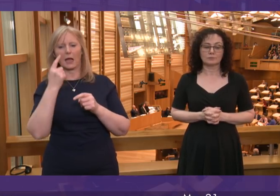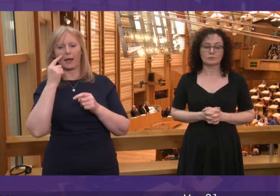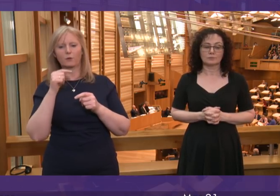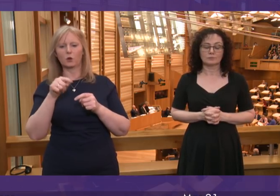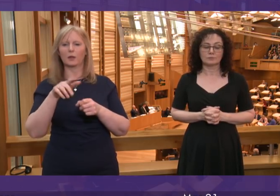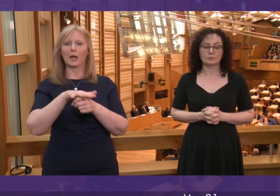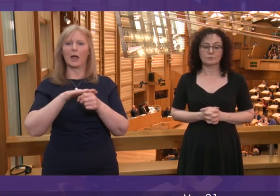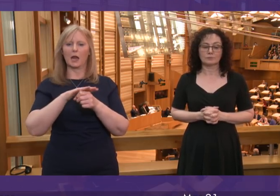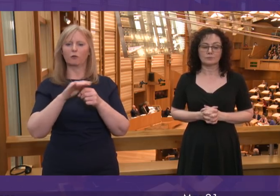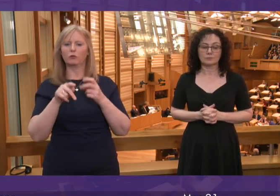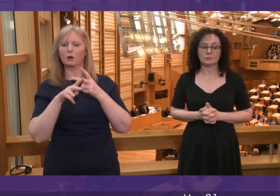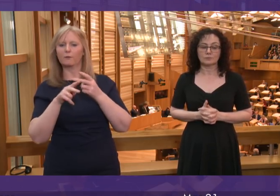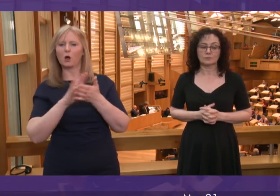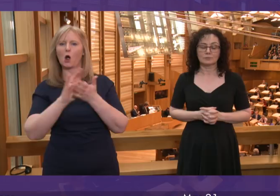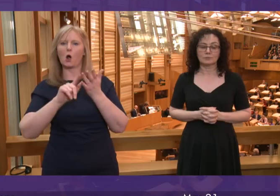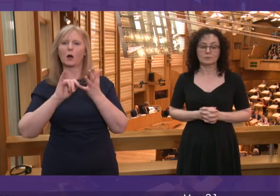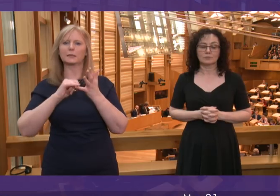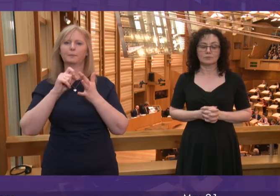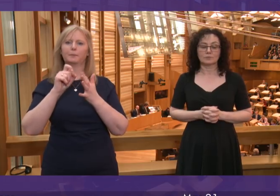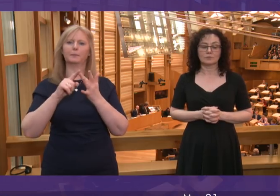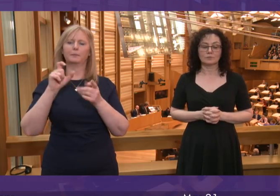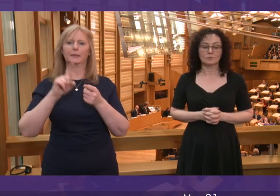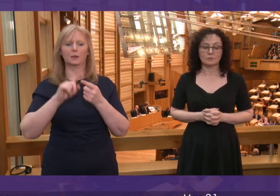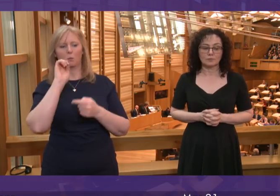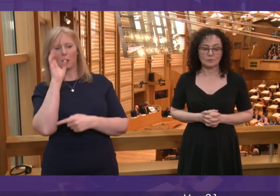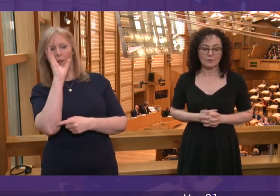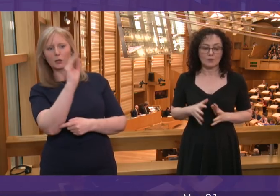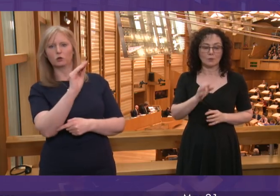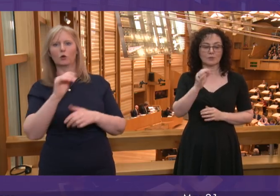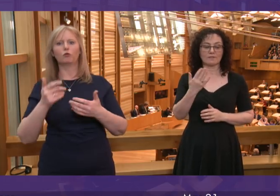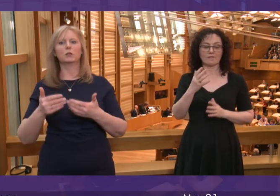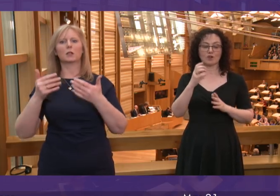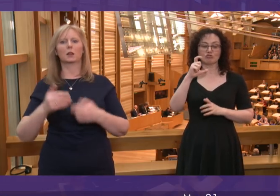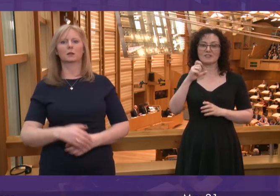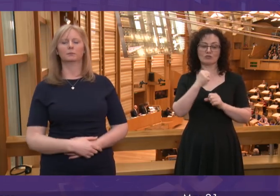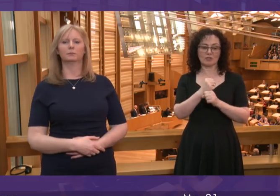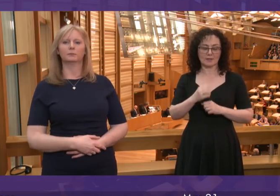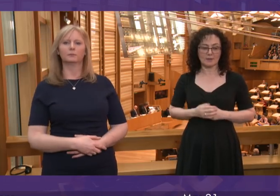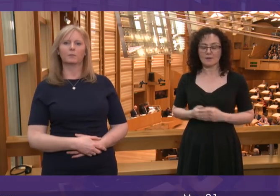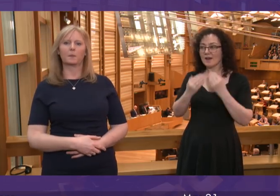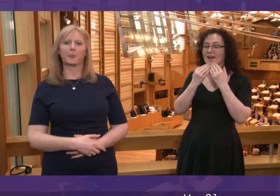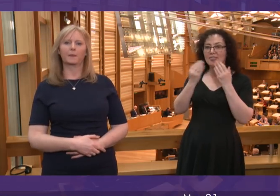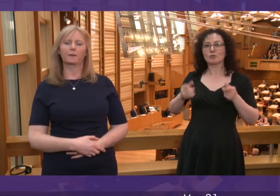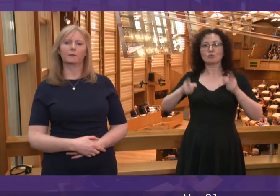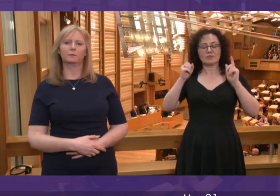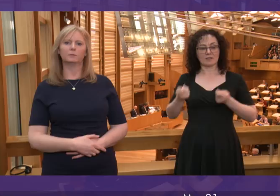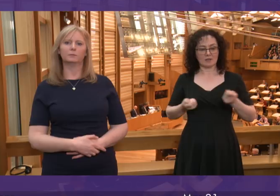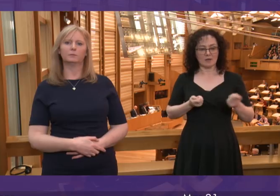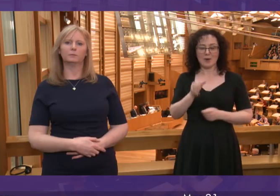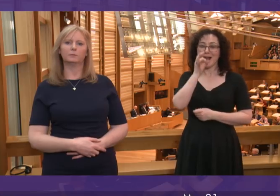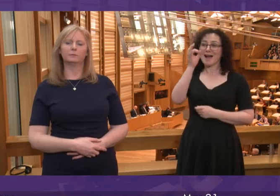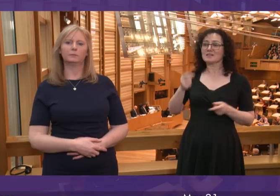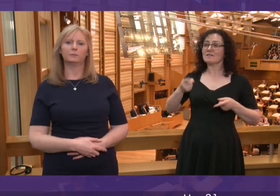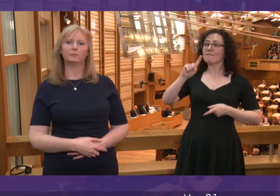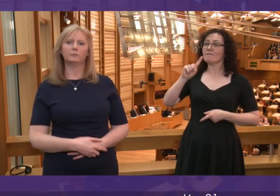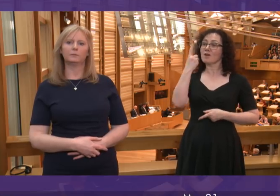Mcdonald when she has had the opportunity to do so. Question number five, Christine Graham. Thank you, presenting officer. To ask the First Minister,